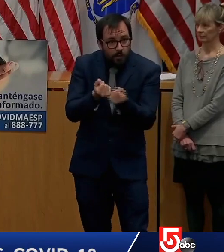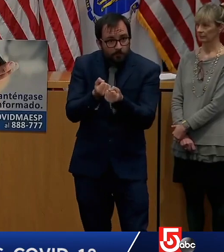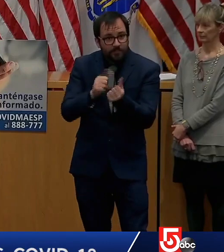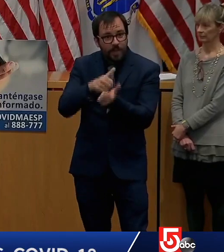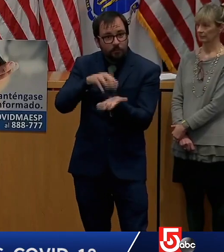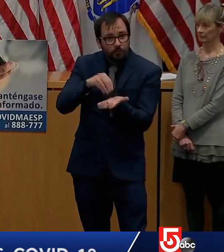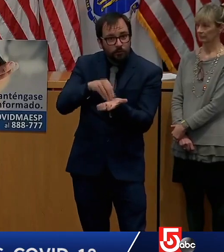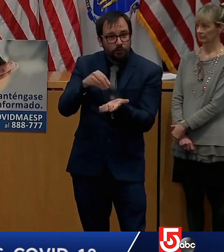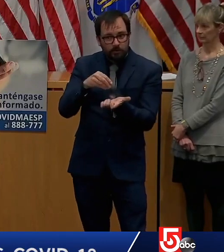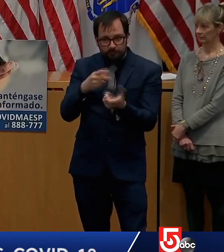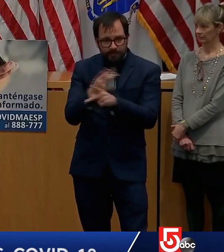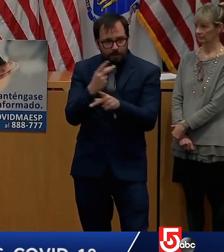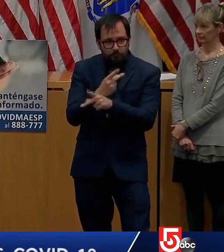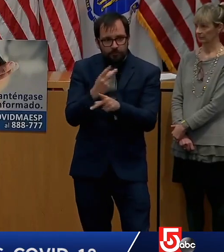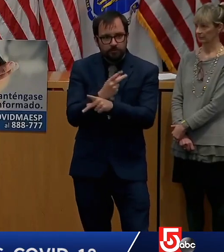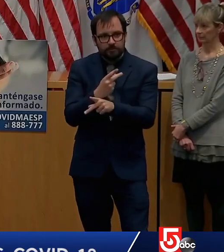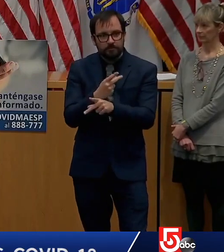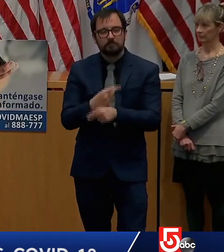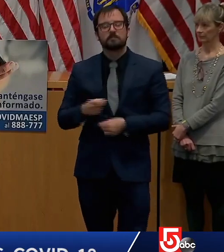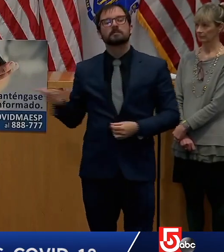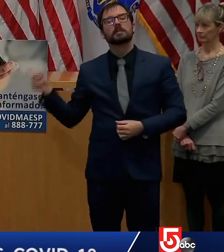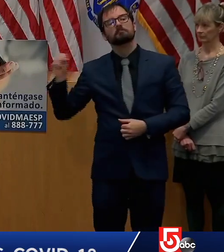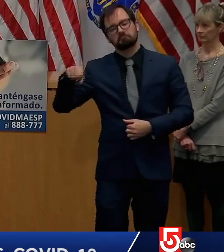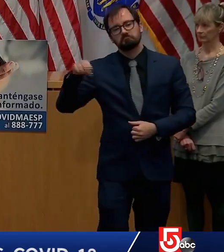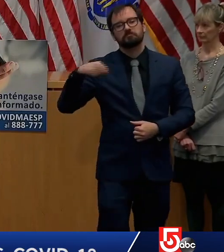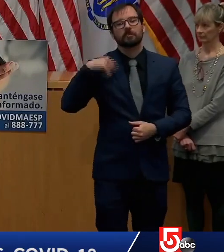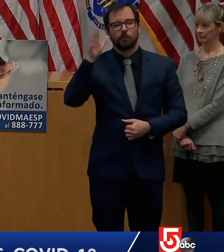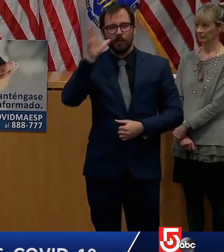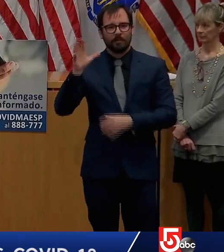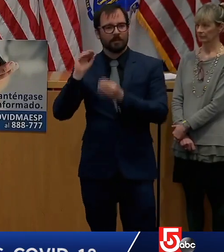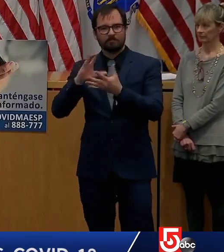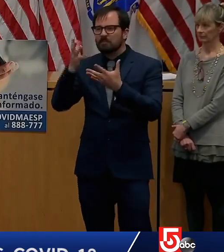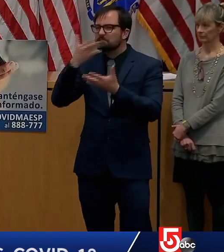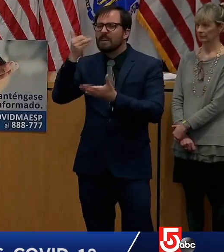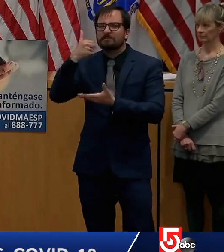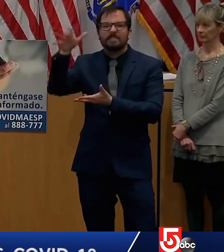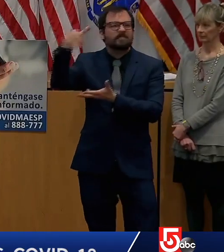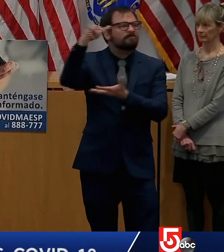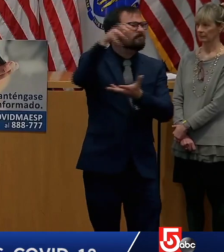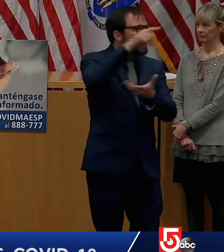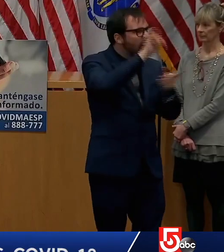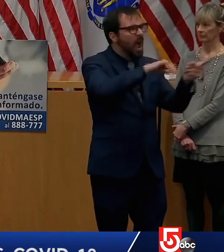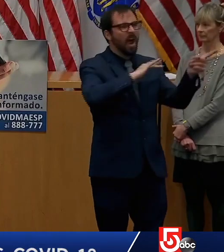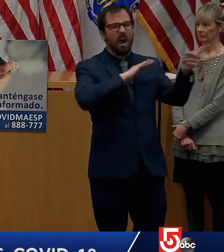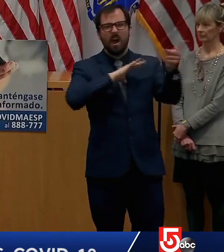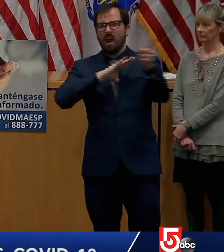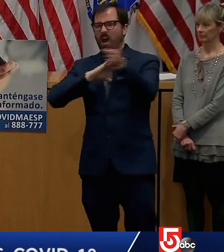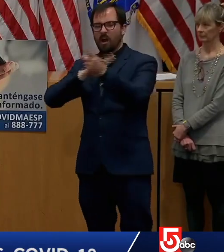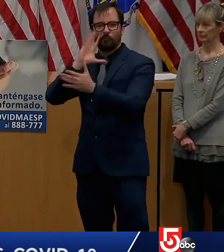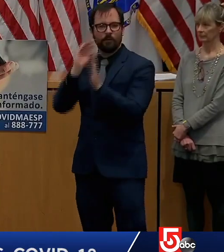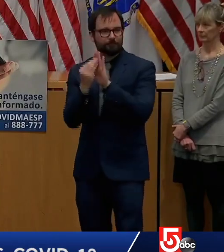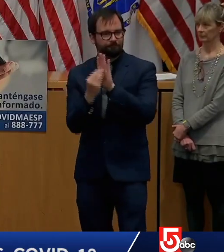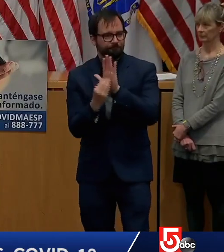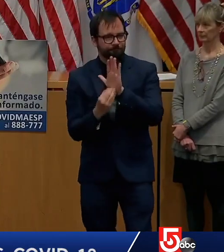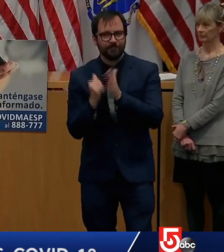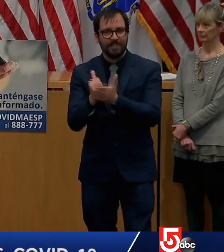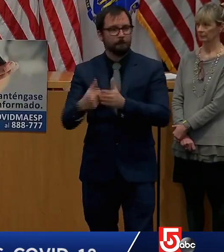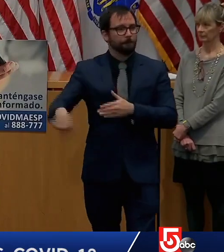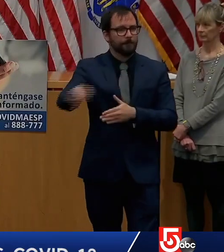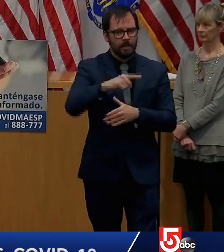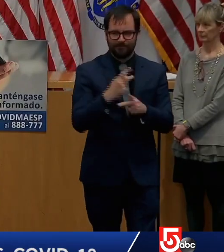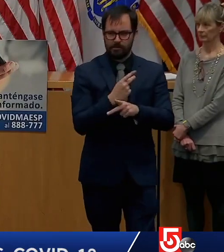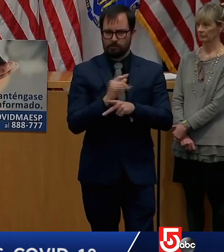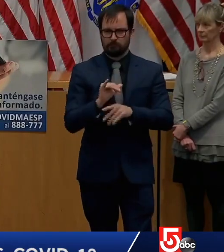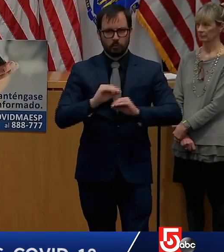looks like, both on an online perspective and from a non-online perspective. You know, obviously we're going to talk a little bit in this guidance about